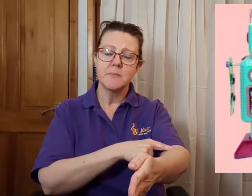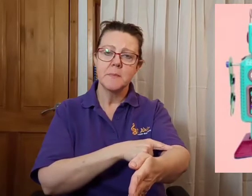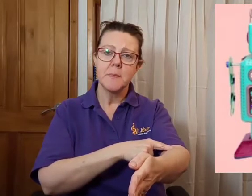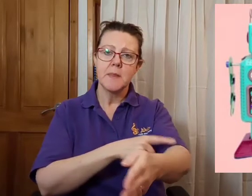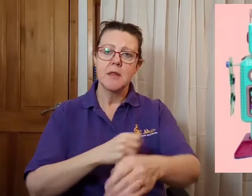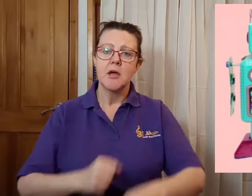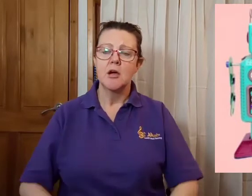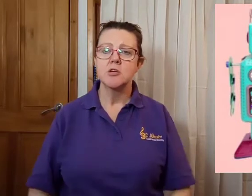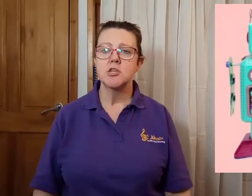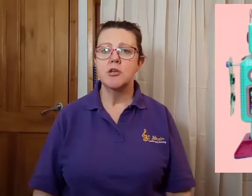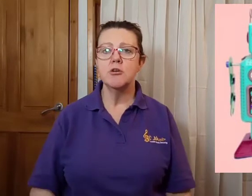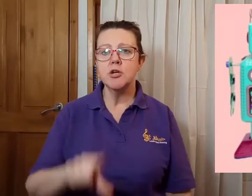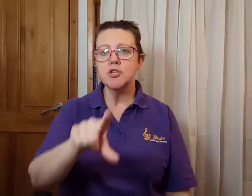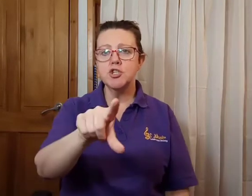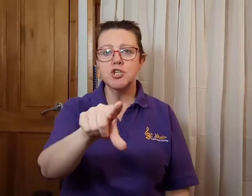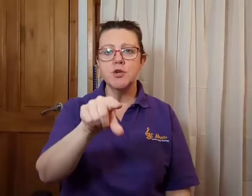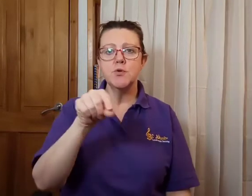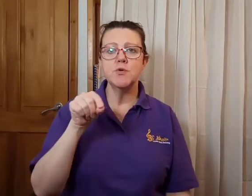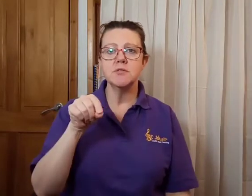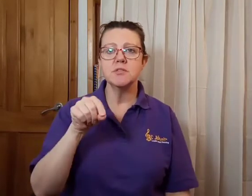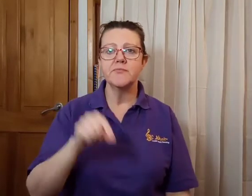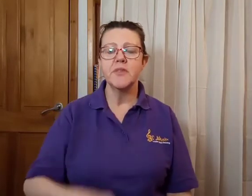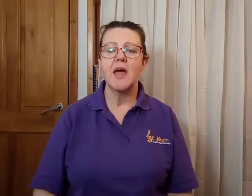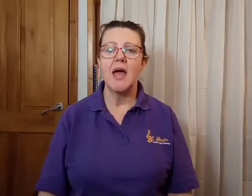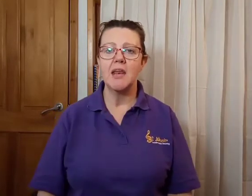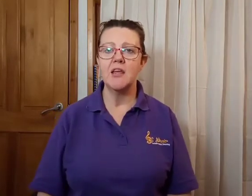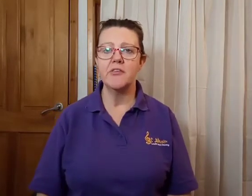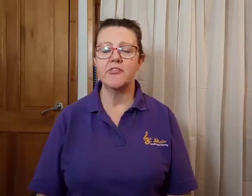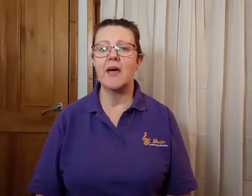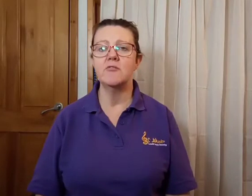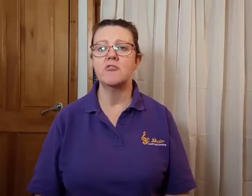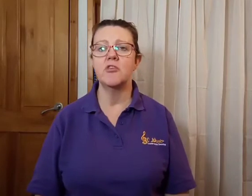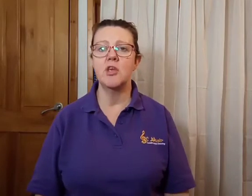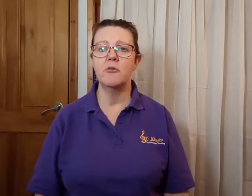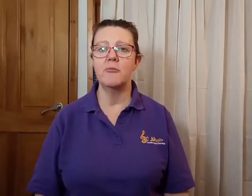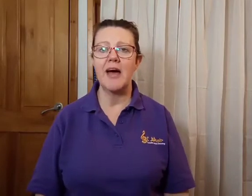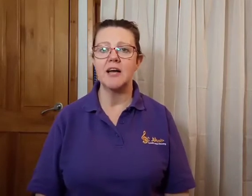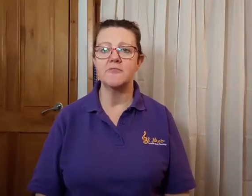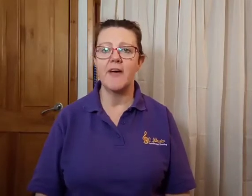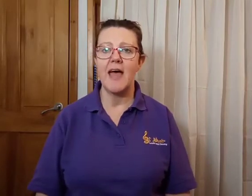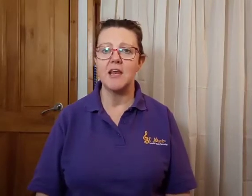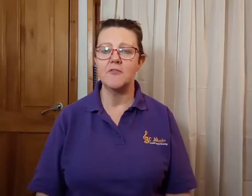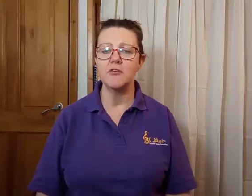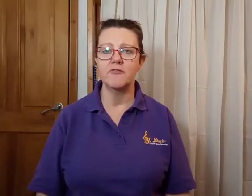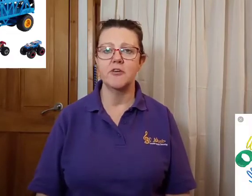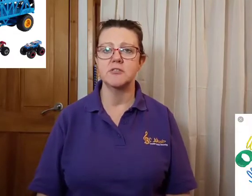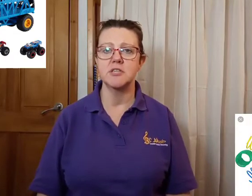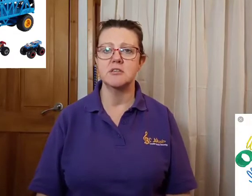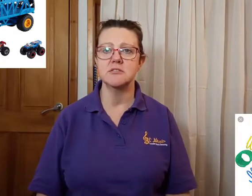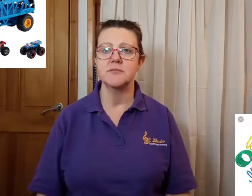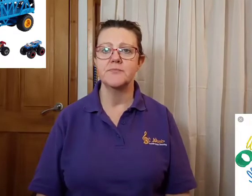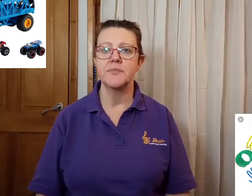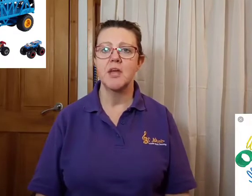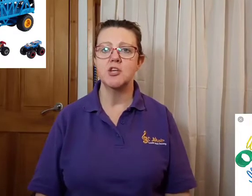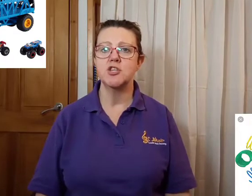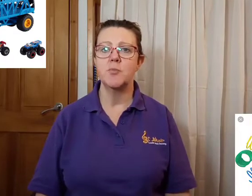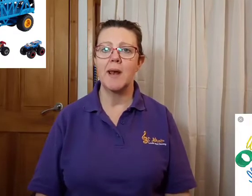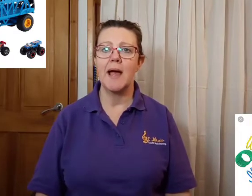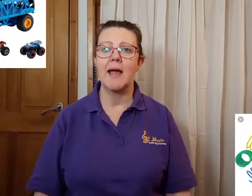So you can choose any of the sounds that you have had for any of the other verses as you play